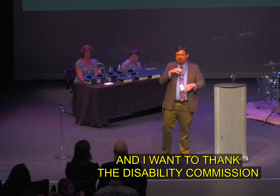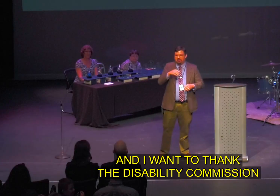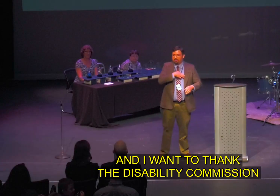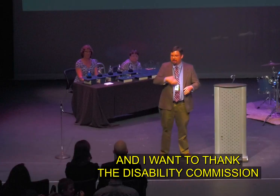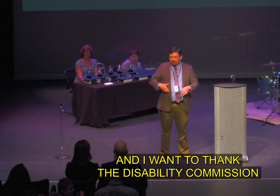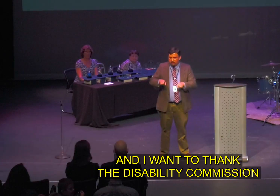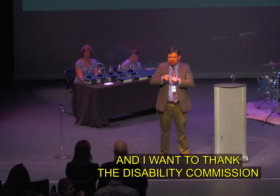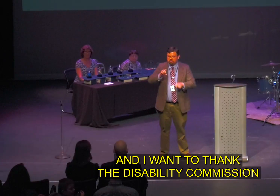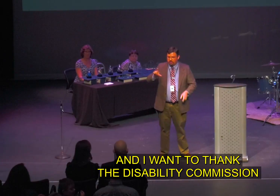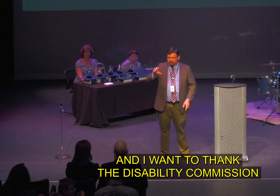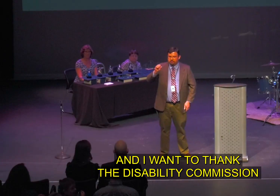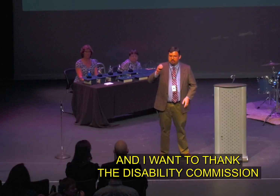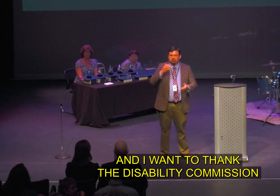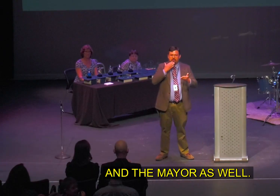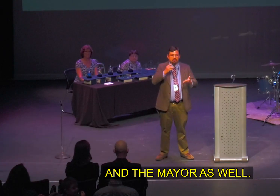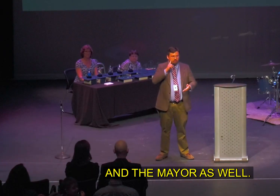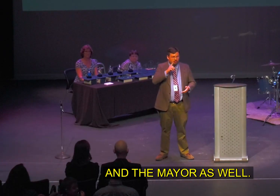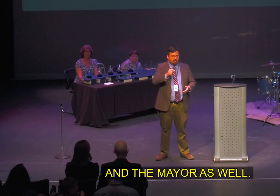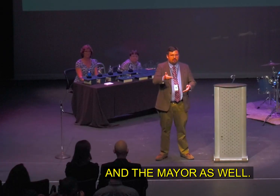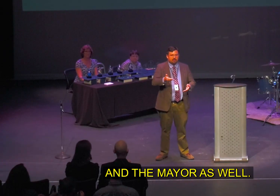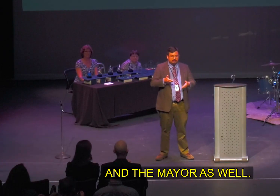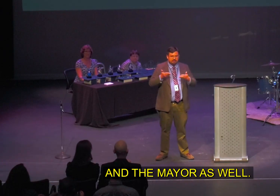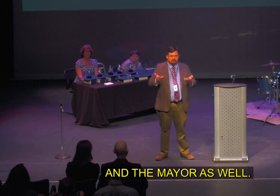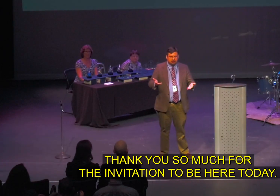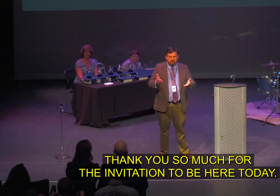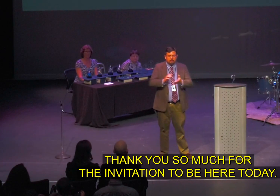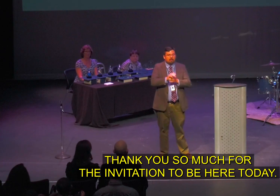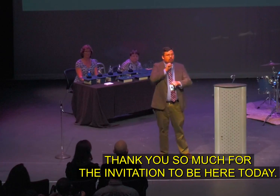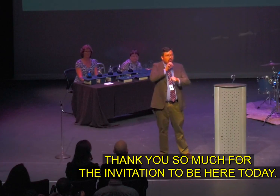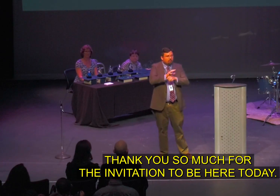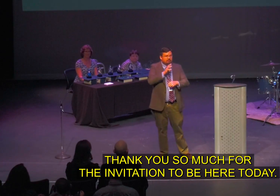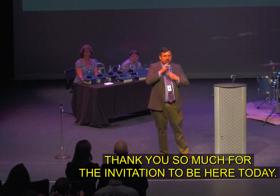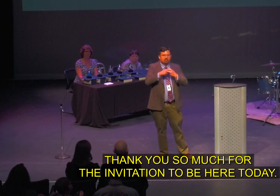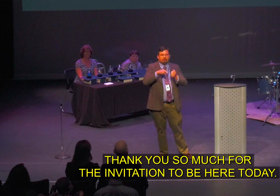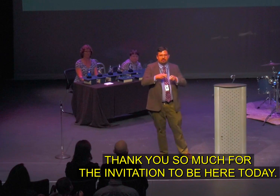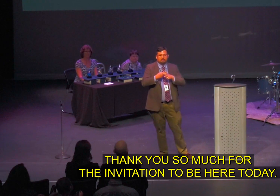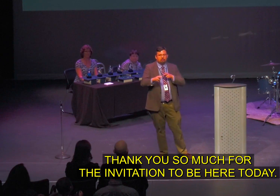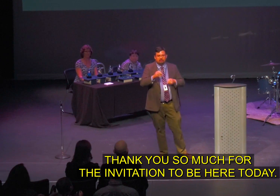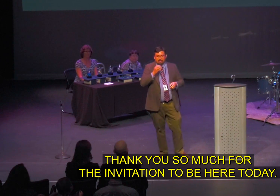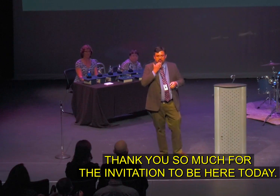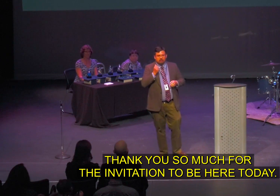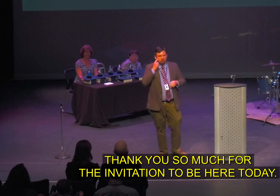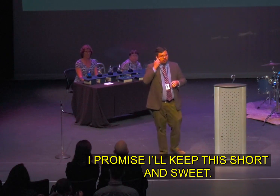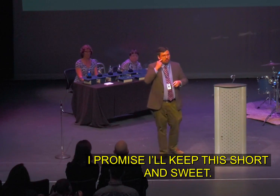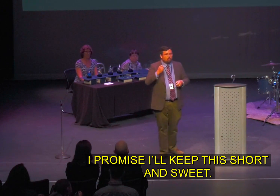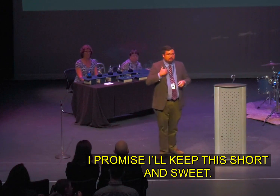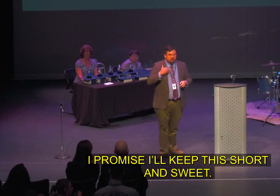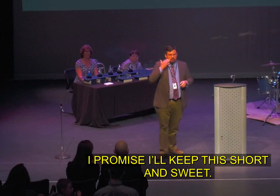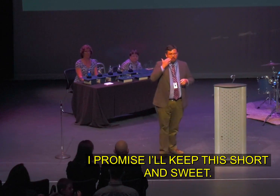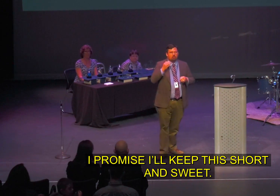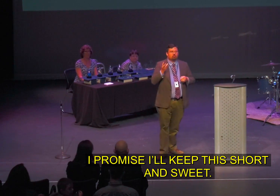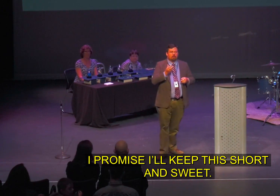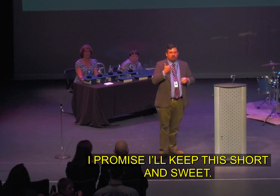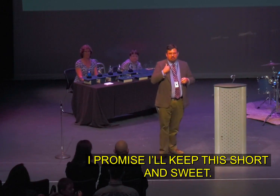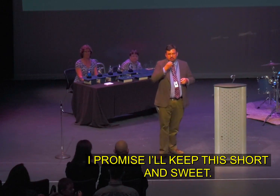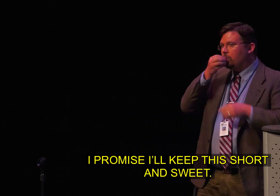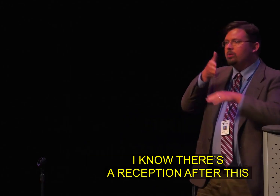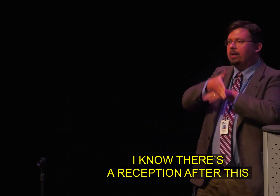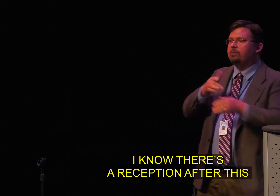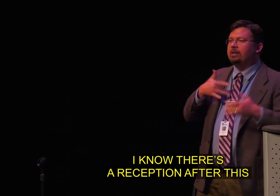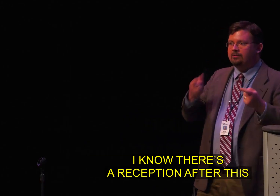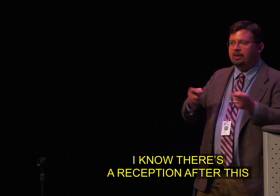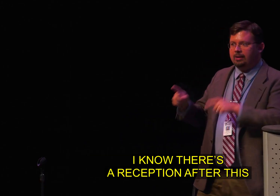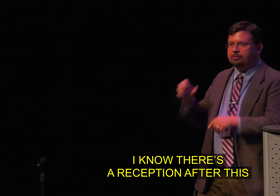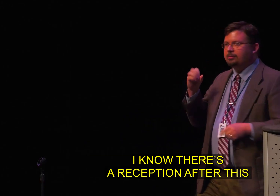And I want to thank the Disability Commission and the mayor as well. Thank you so much for the invitation to be here today. I promise I'll keep it short and sweet.